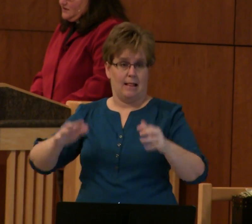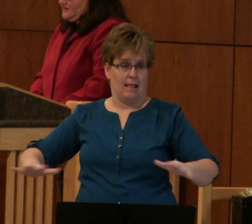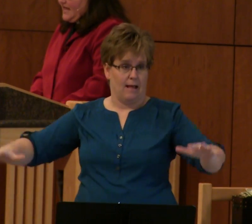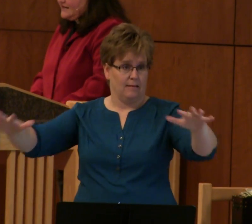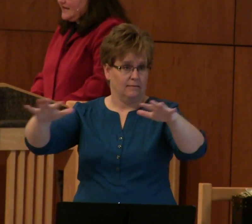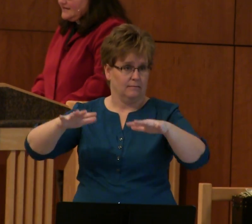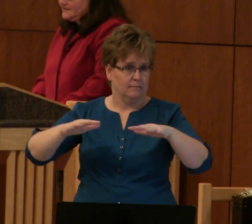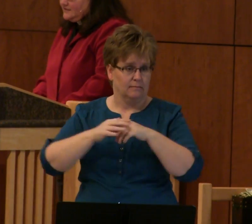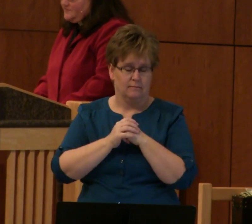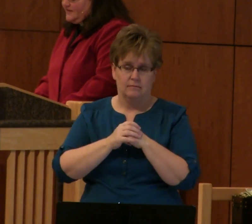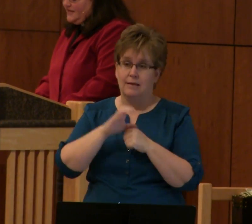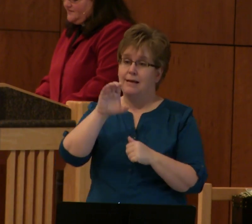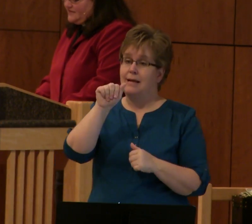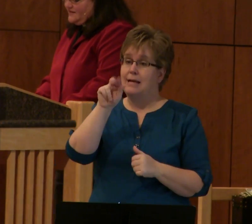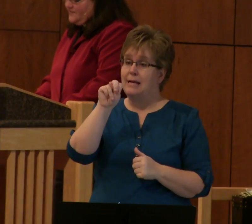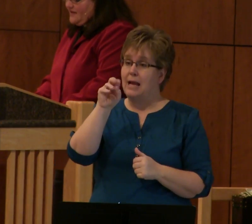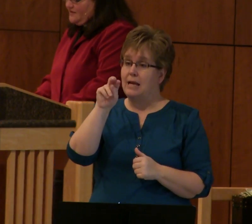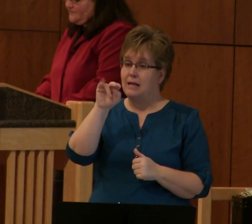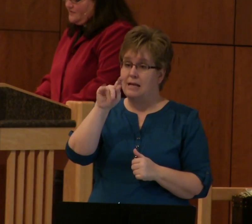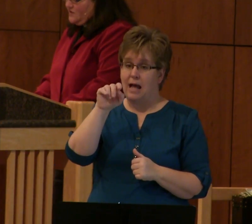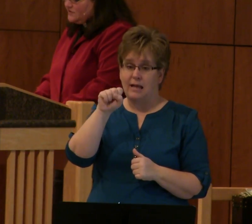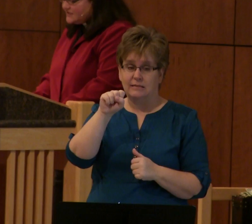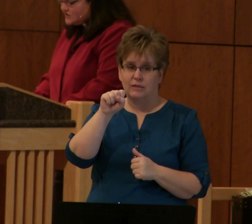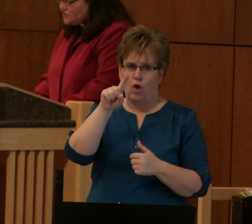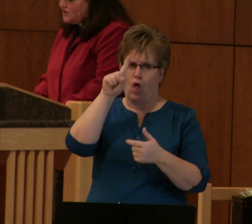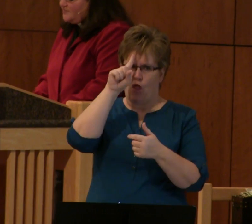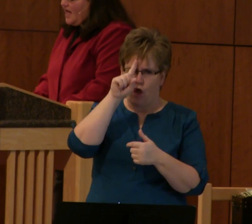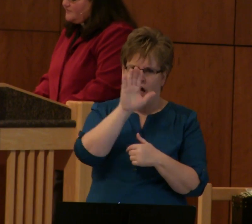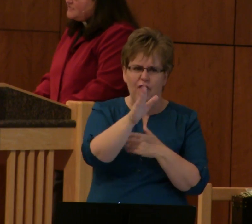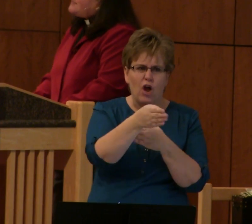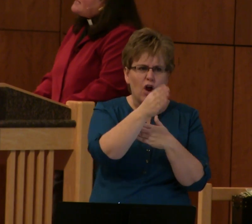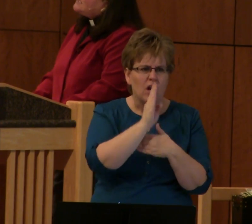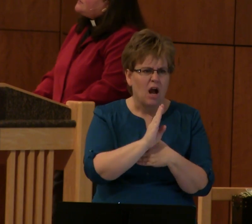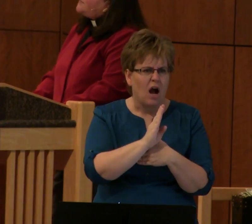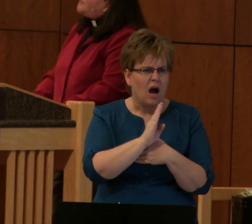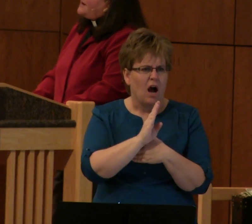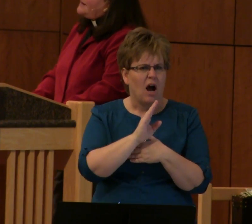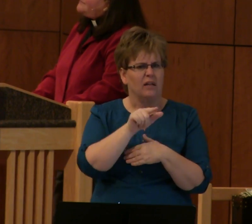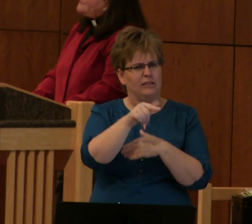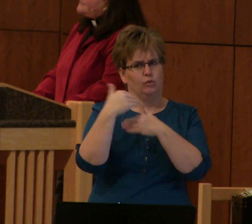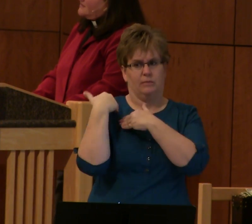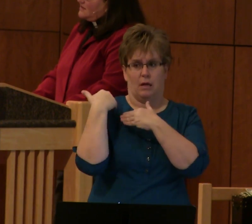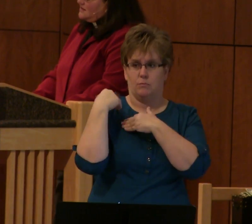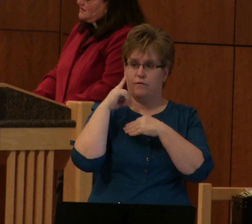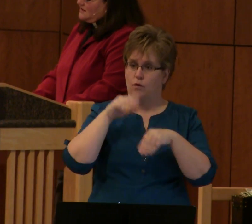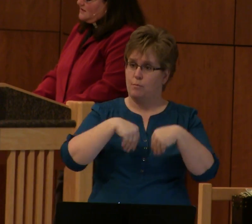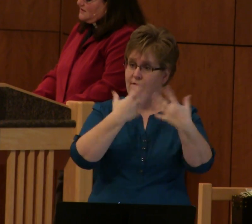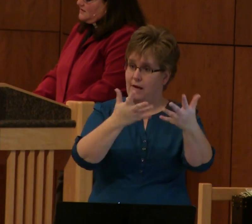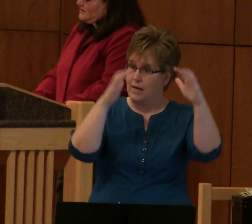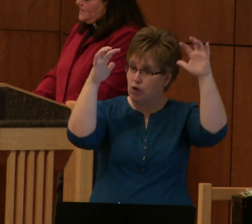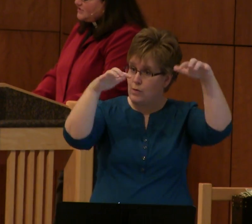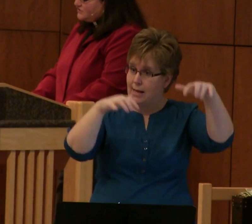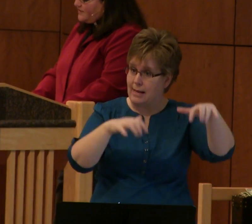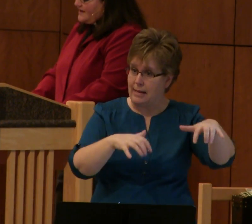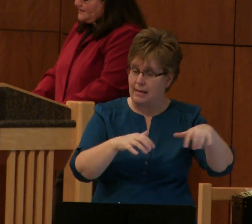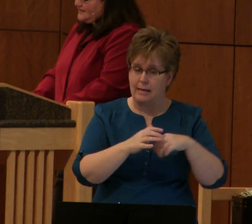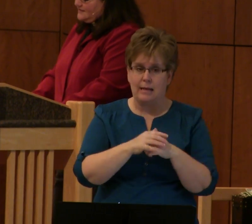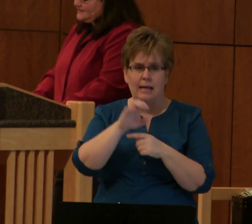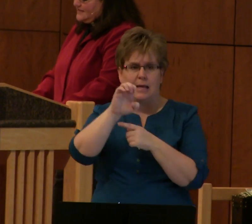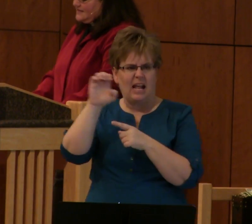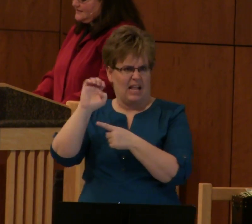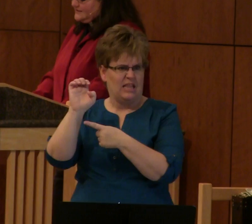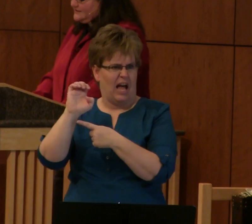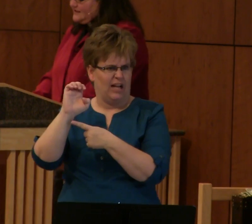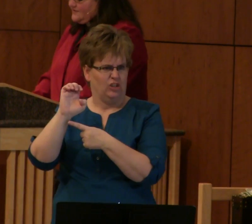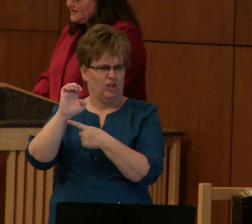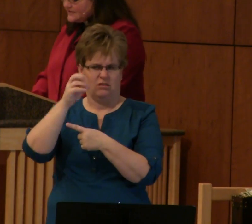The Canaanites believed that Baal was the storm god responsible for rain. Elijah rightly